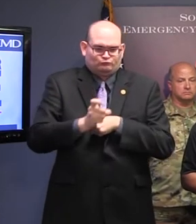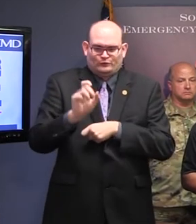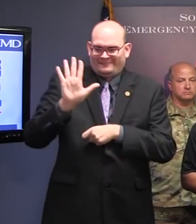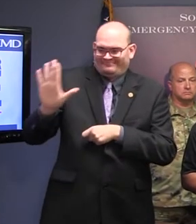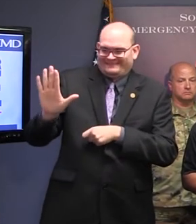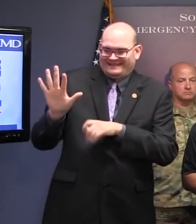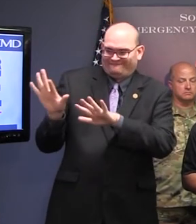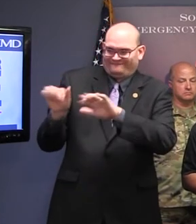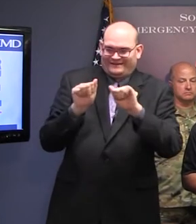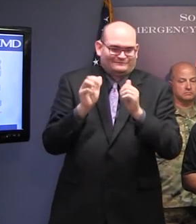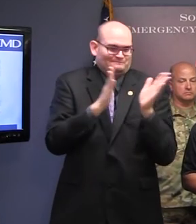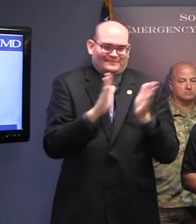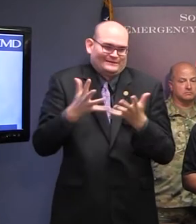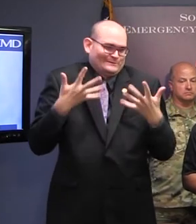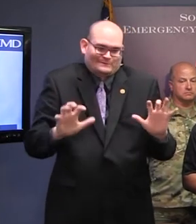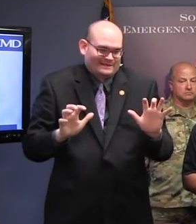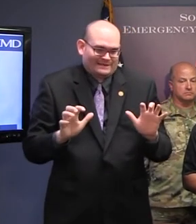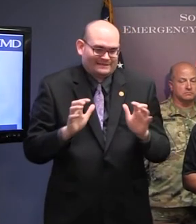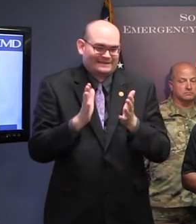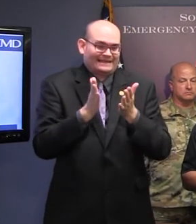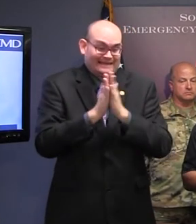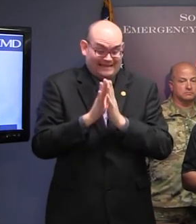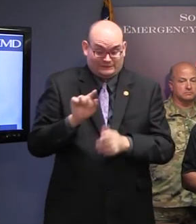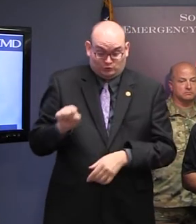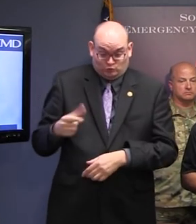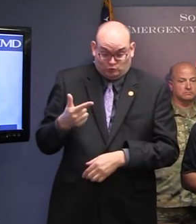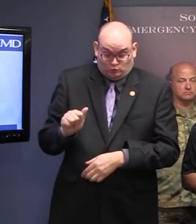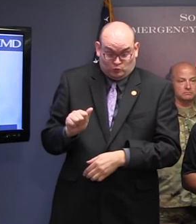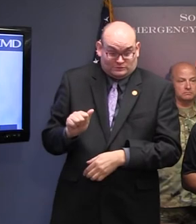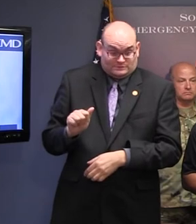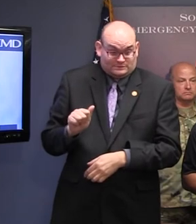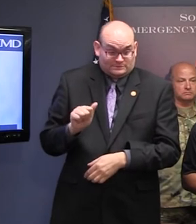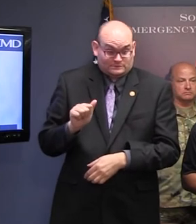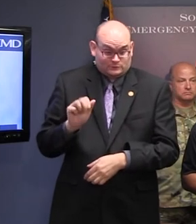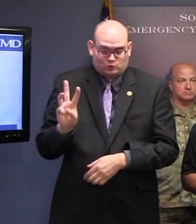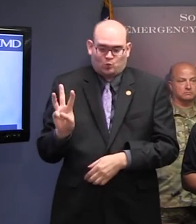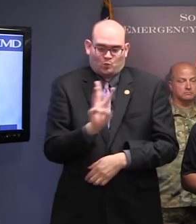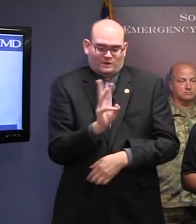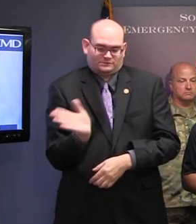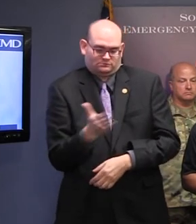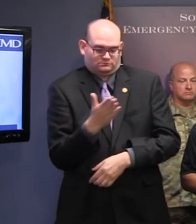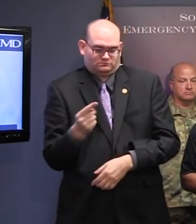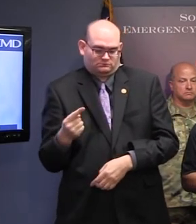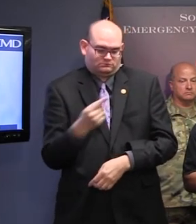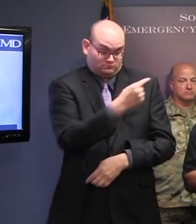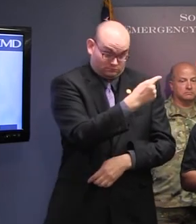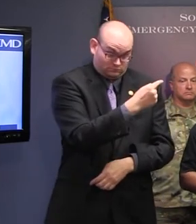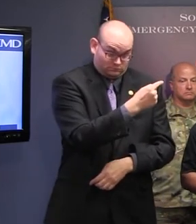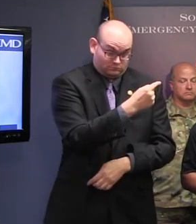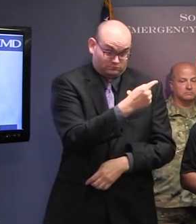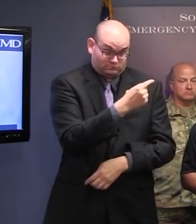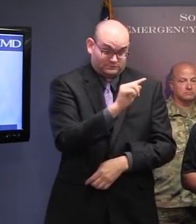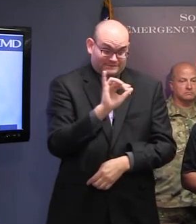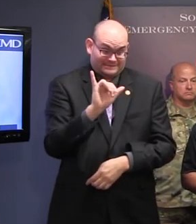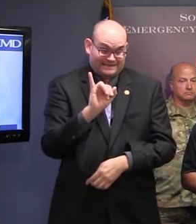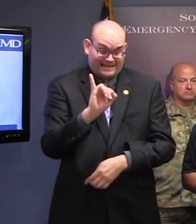evacuate their traffic west, preferably on I-16, just in the